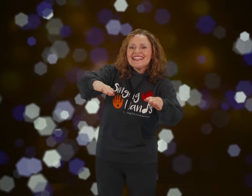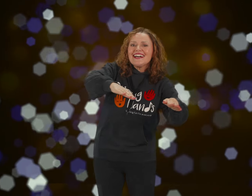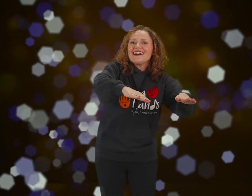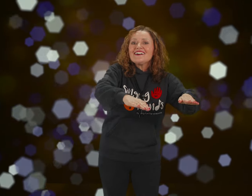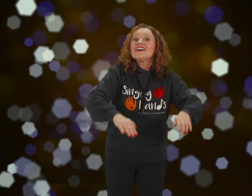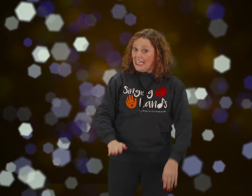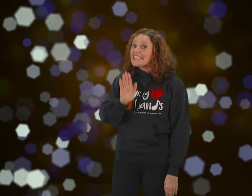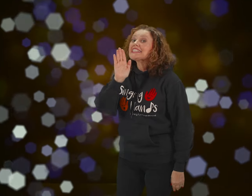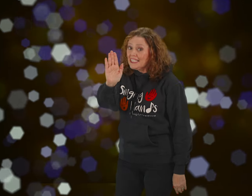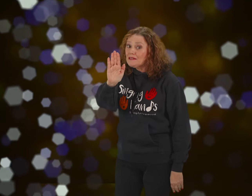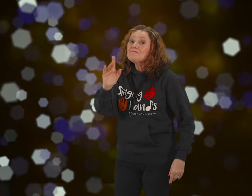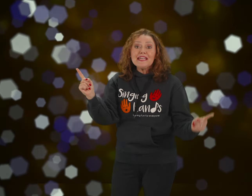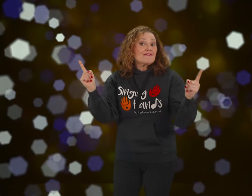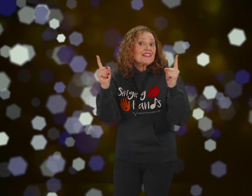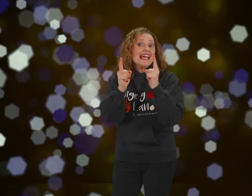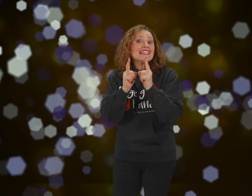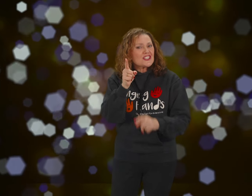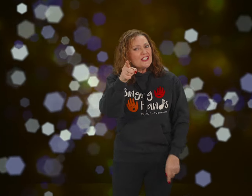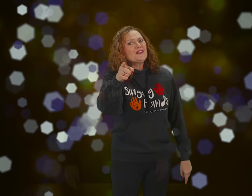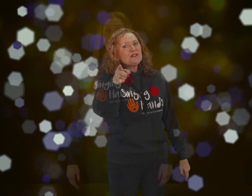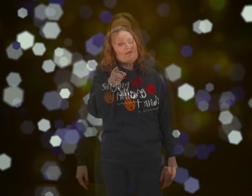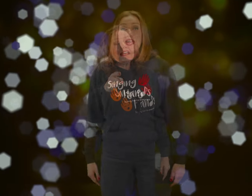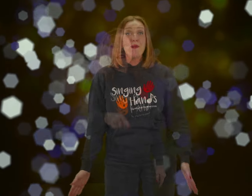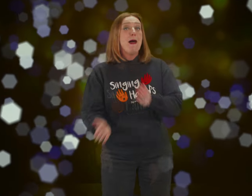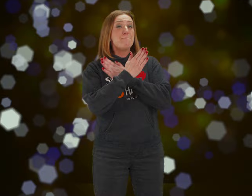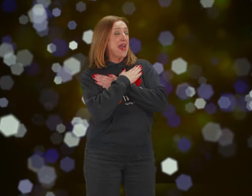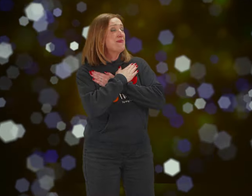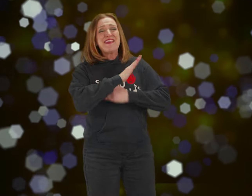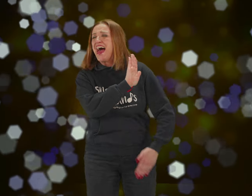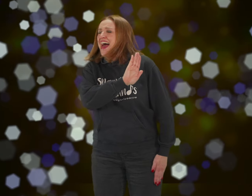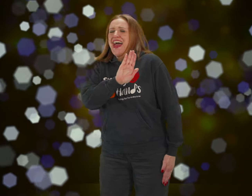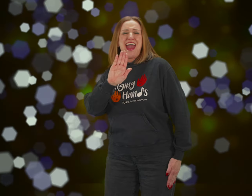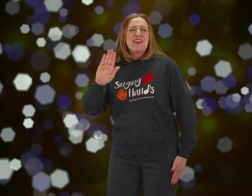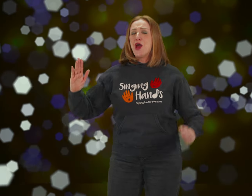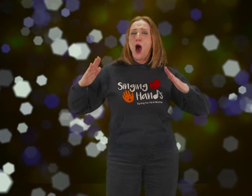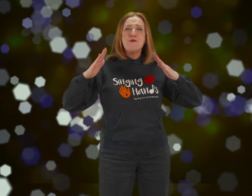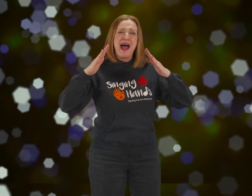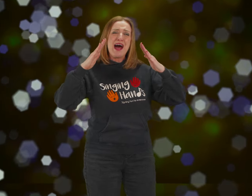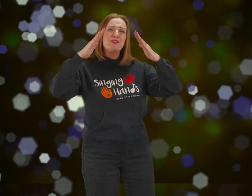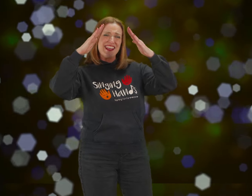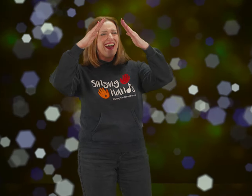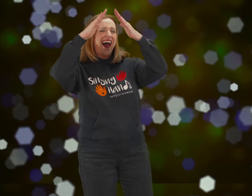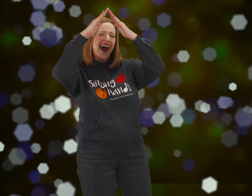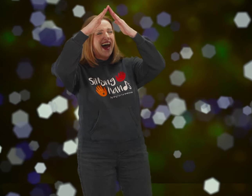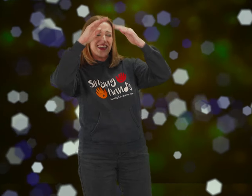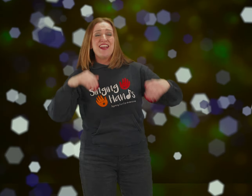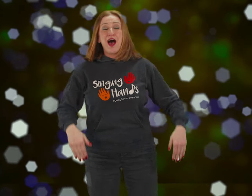enough To keep me from getting to you, babe Baby, there ain't no mountain high enough